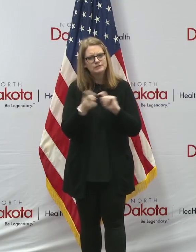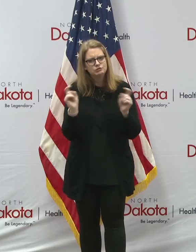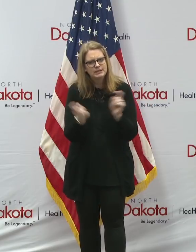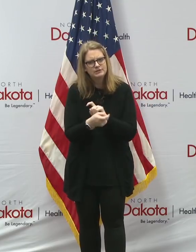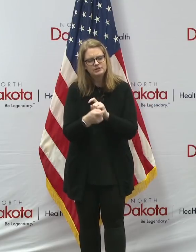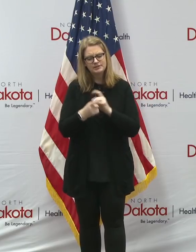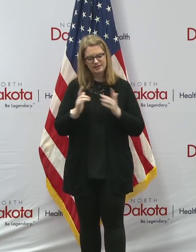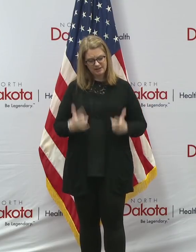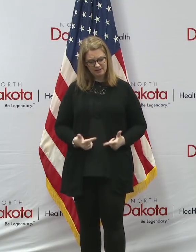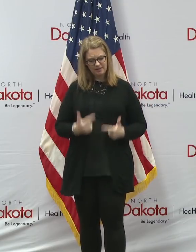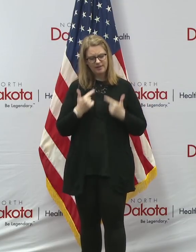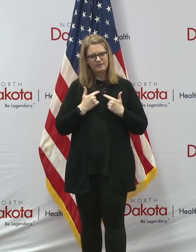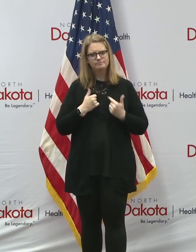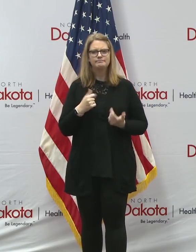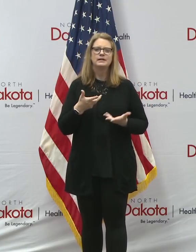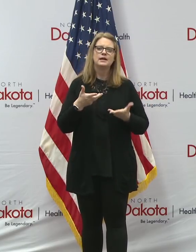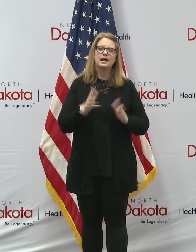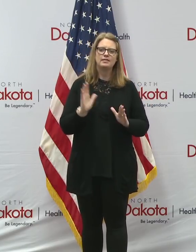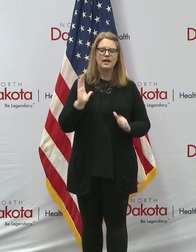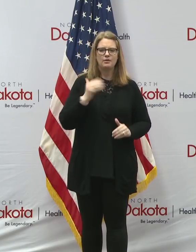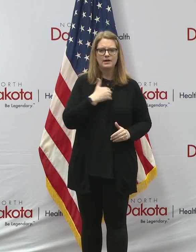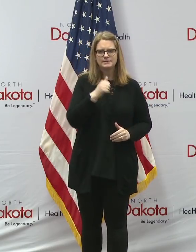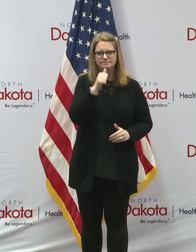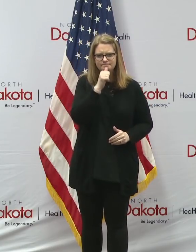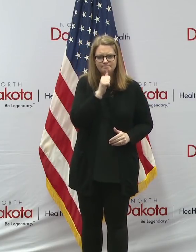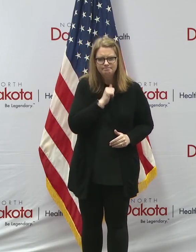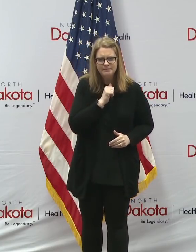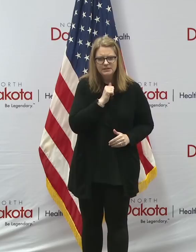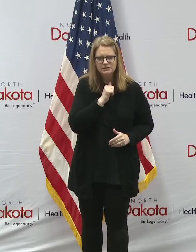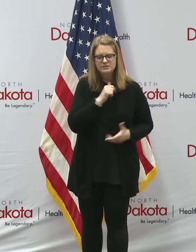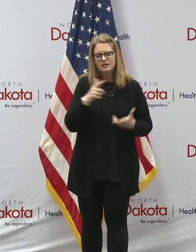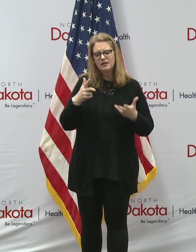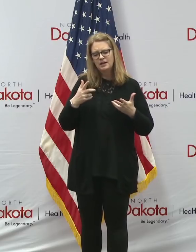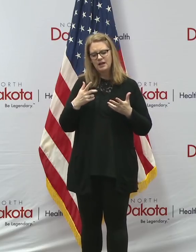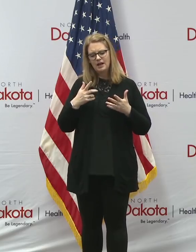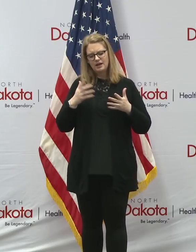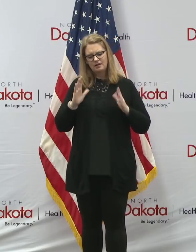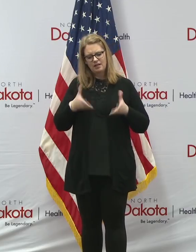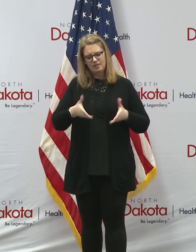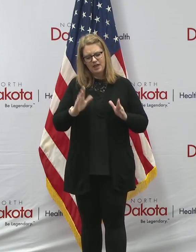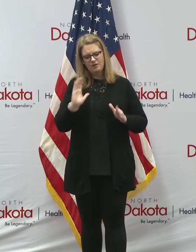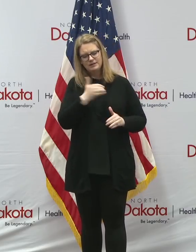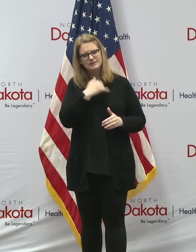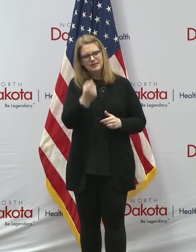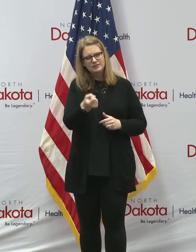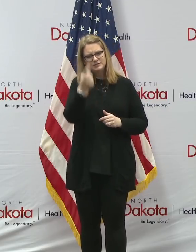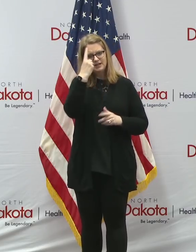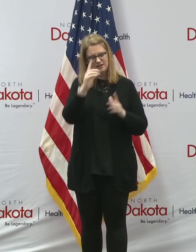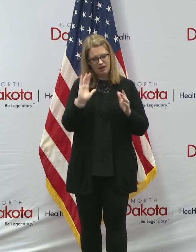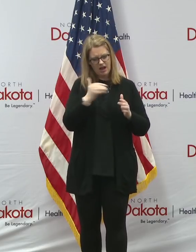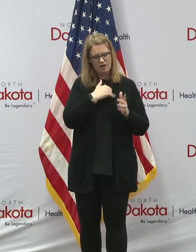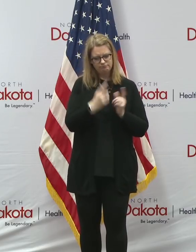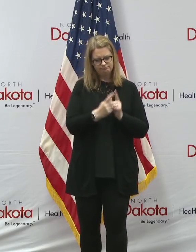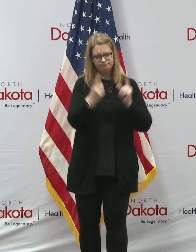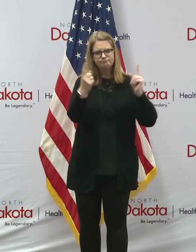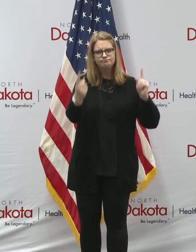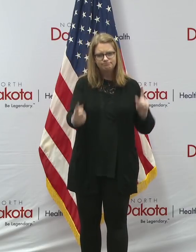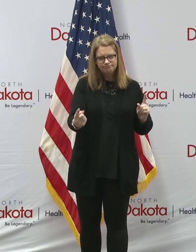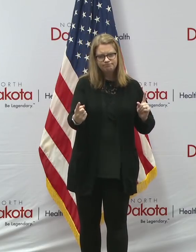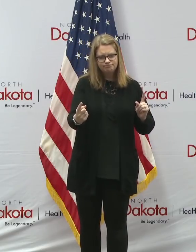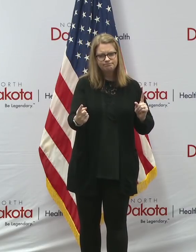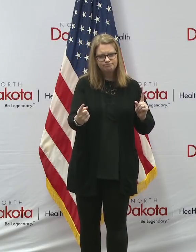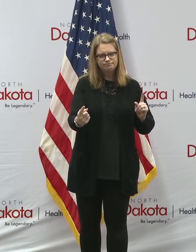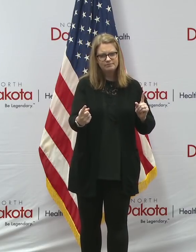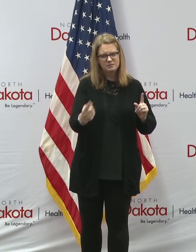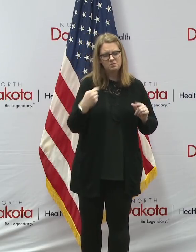of our life and help us to see how important our actions are for the good of our community. We lift up to you all those who are personally struggling with